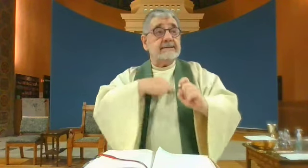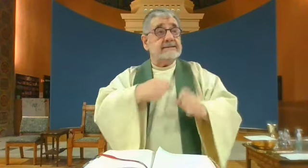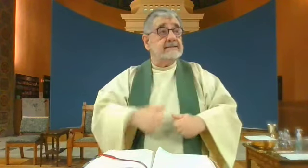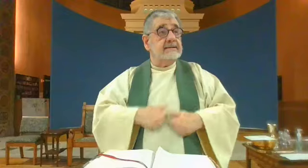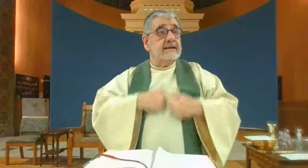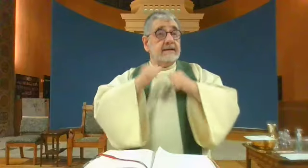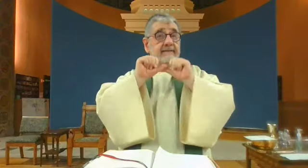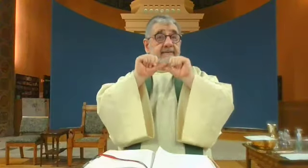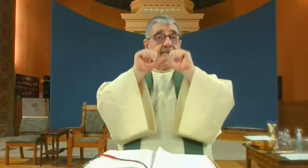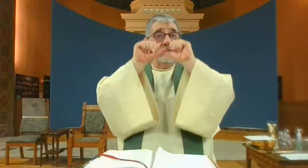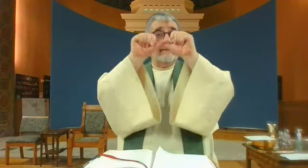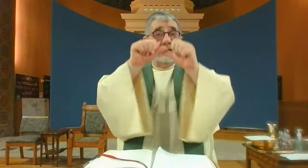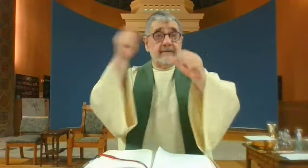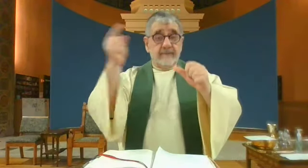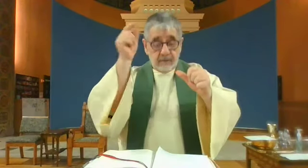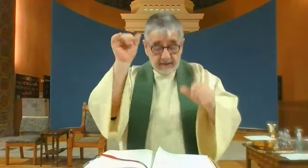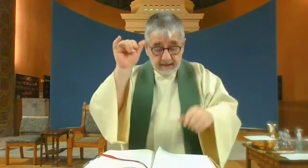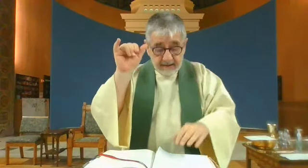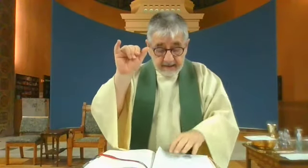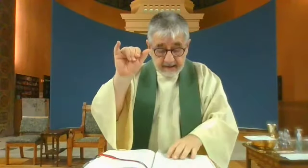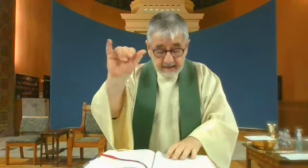that bread will give us life forever.